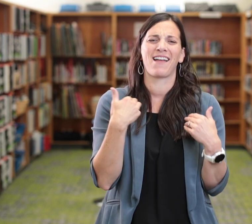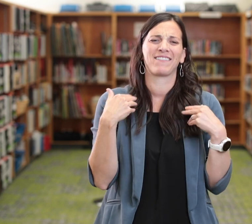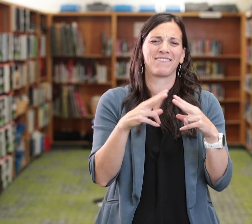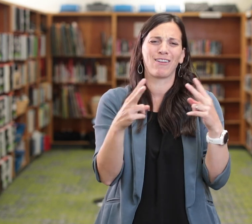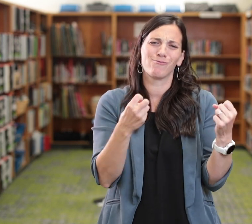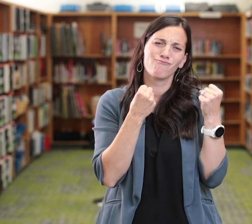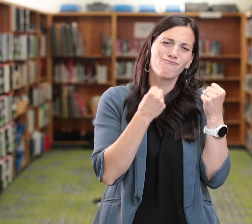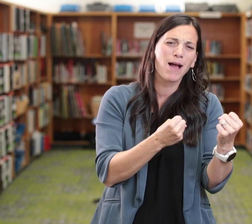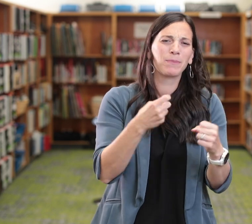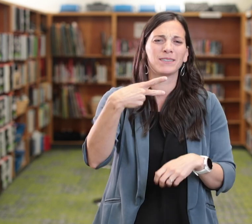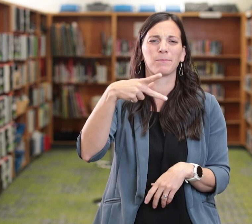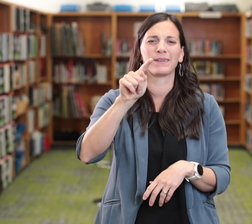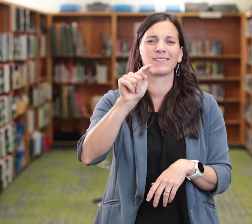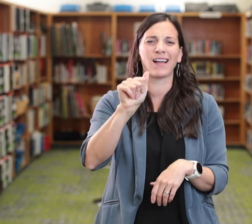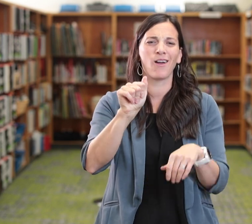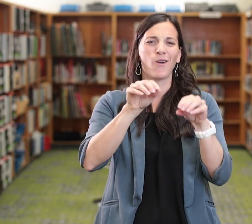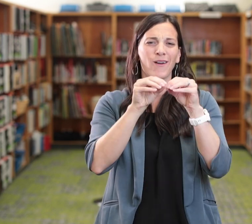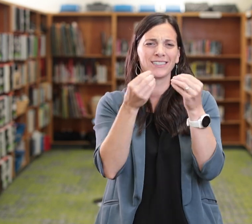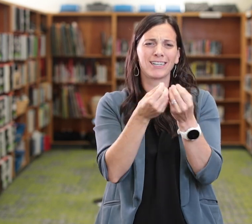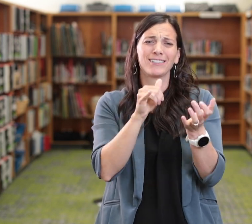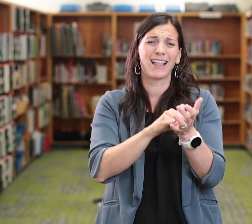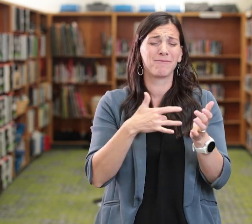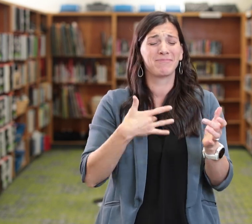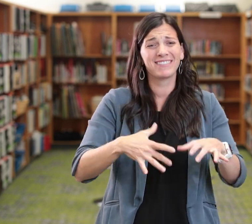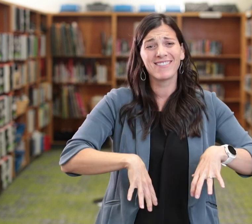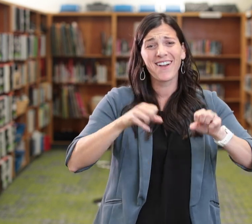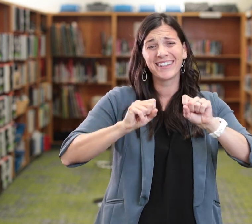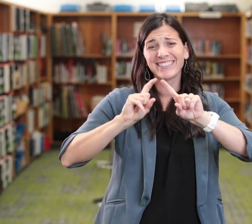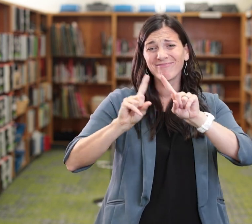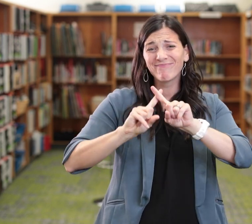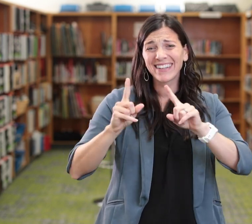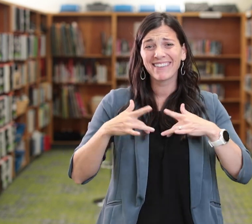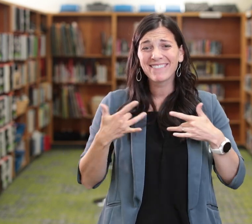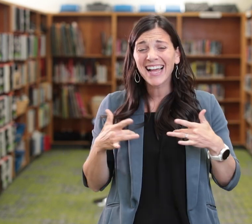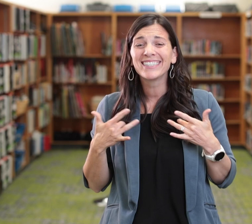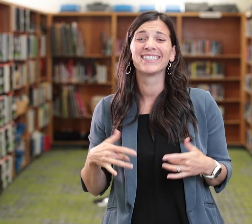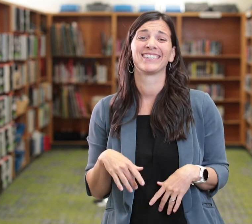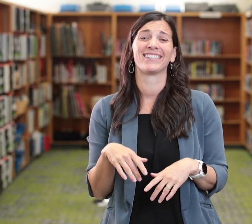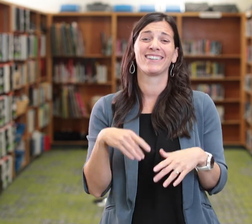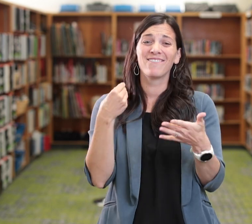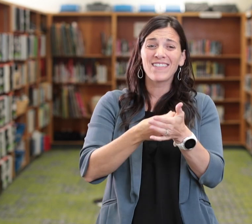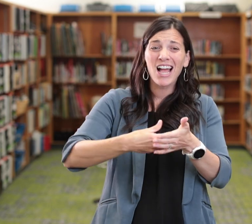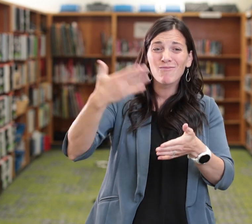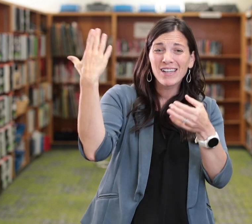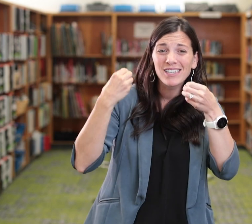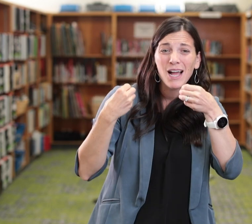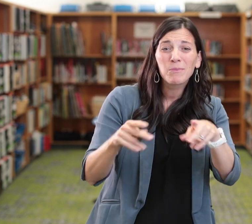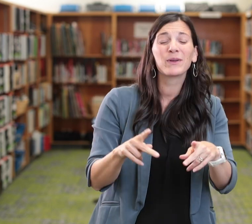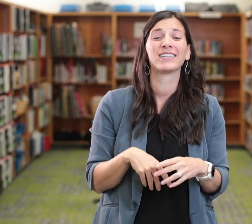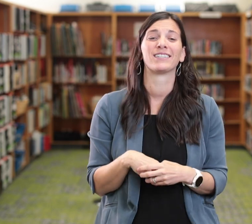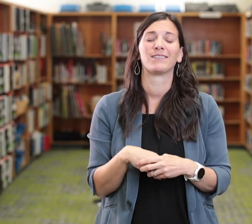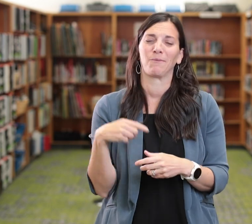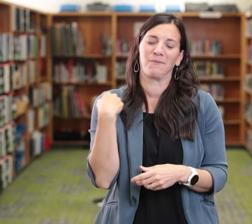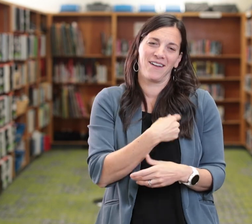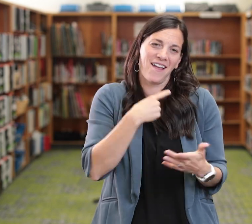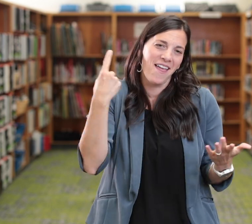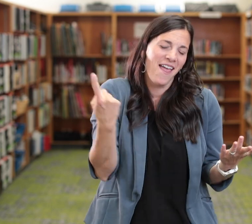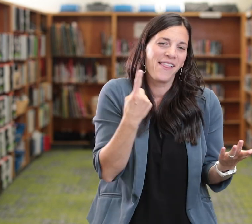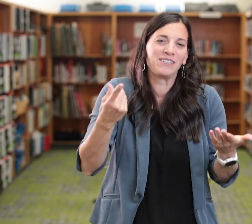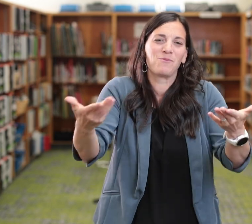We have a very robust PTA organization that hosts a variety of different events and fundraising opportunities, and